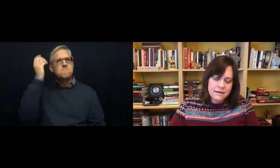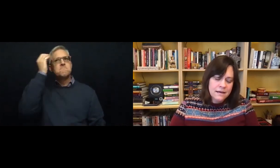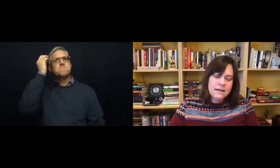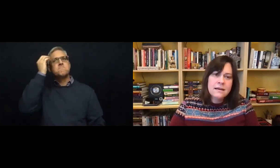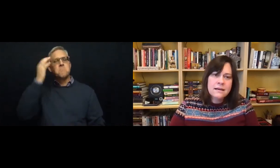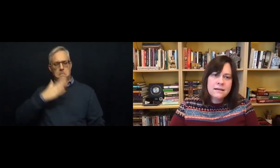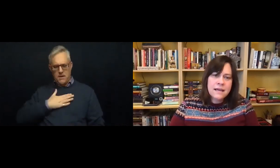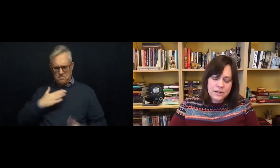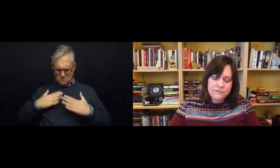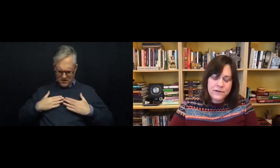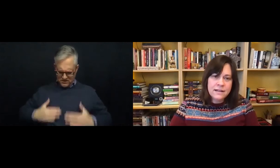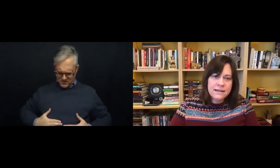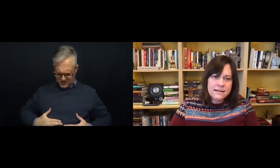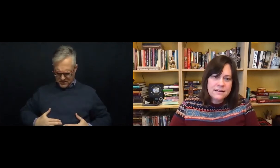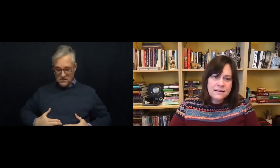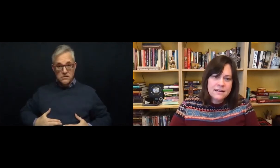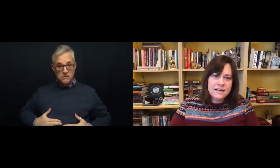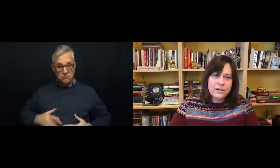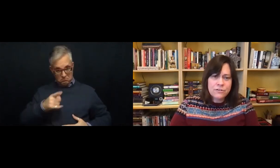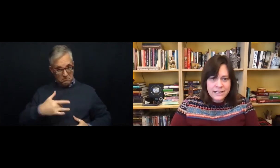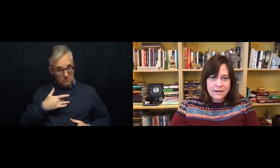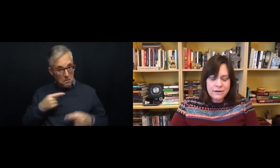can you feel it getting creakier